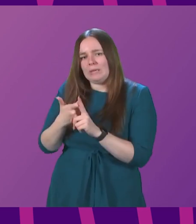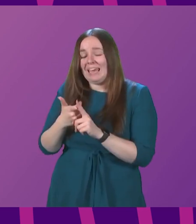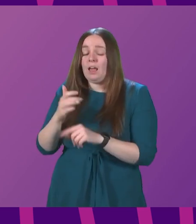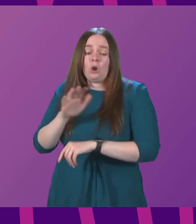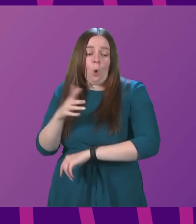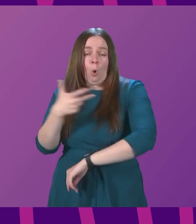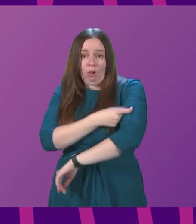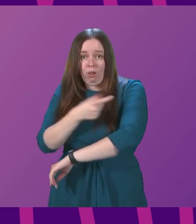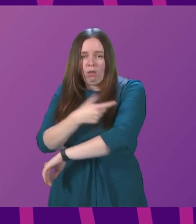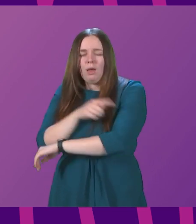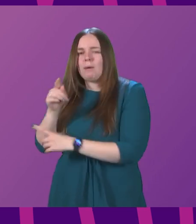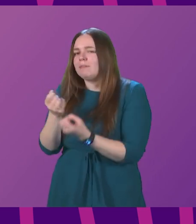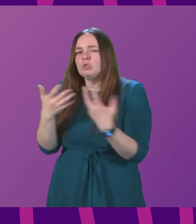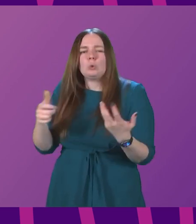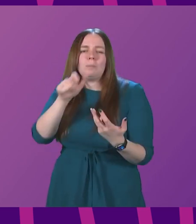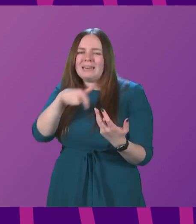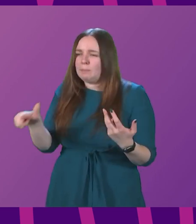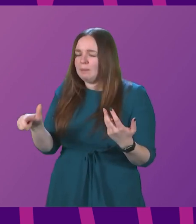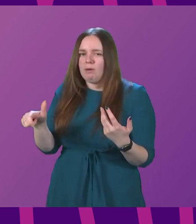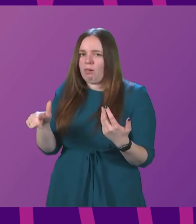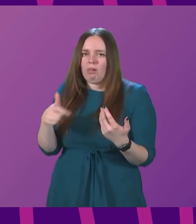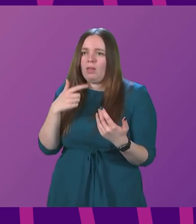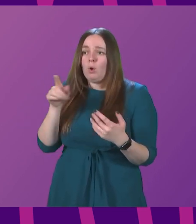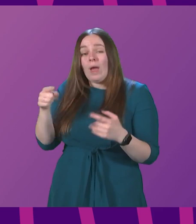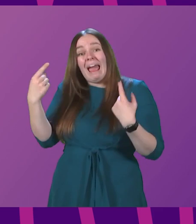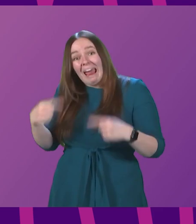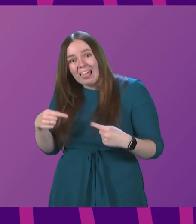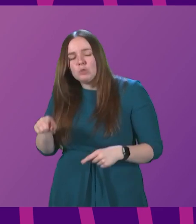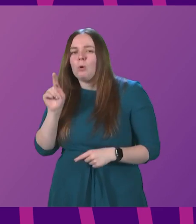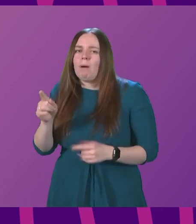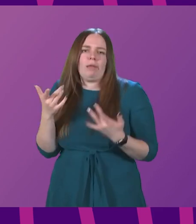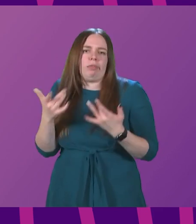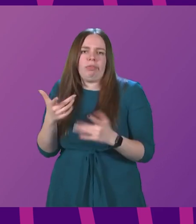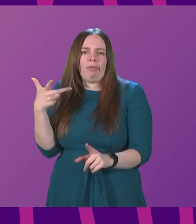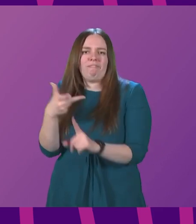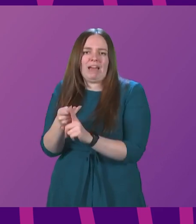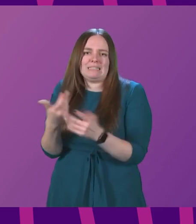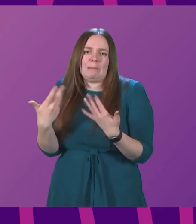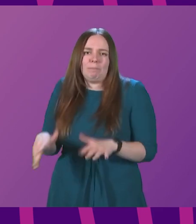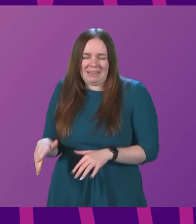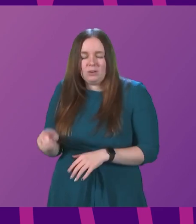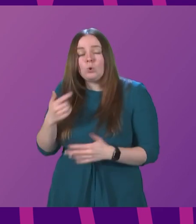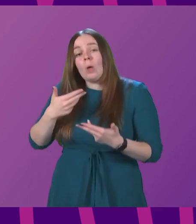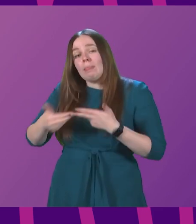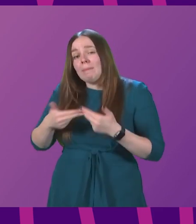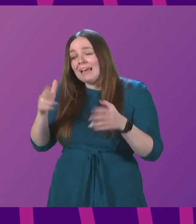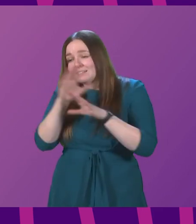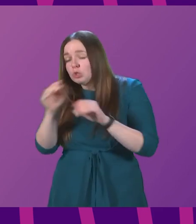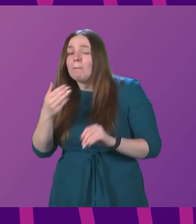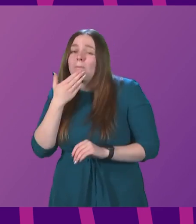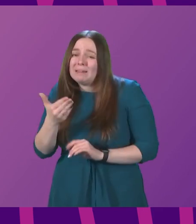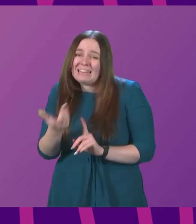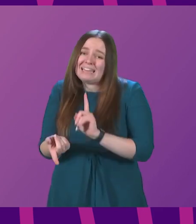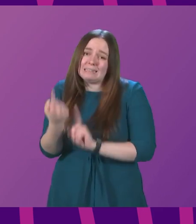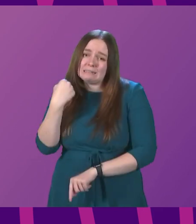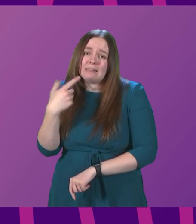doses, but there are still too many people in Scotland who are eligible who have not had vaccinations. So the message is please come forward for